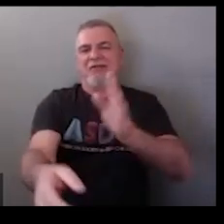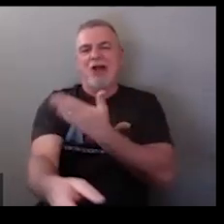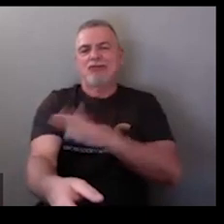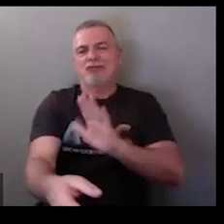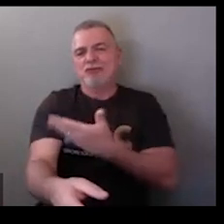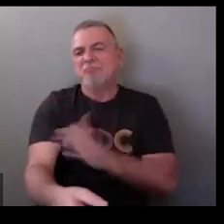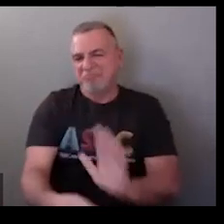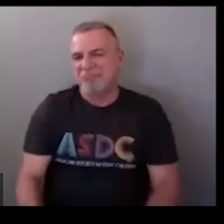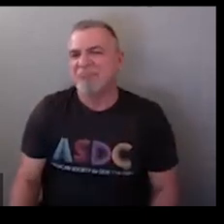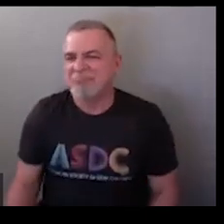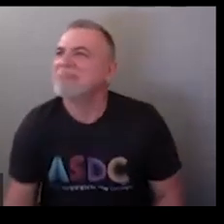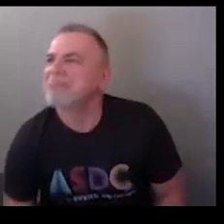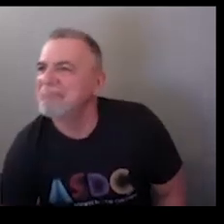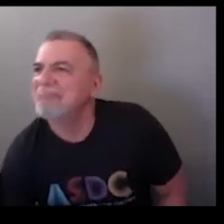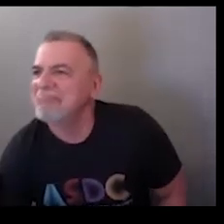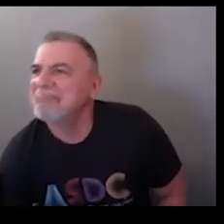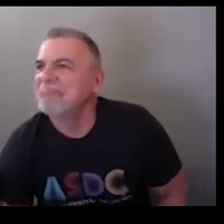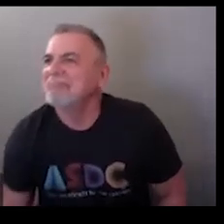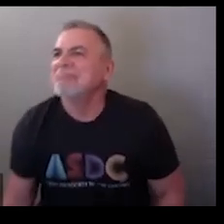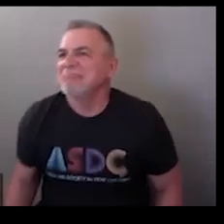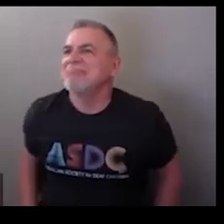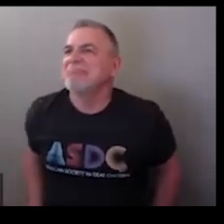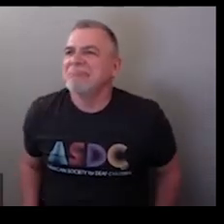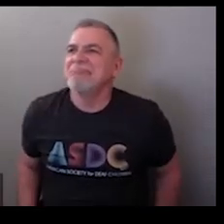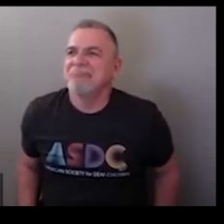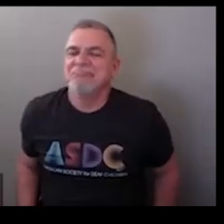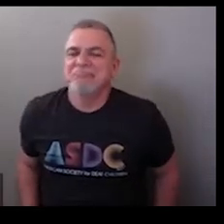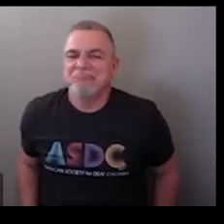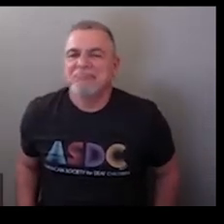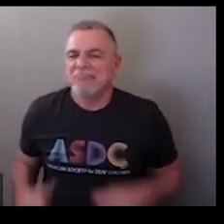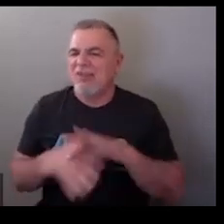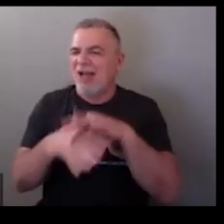you talk to I typically would sign it like this but I don't usually add event